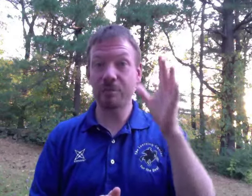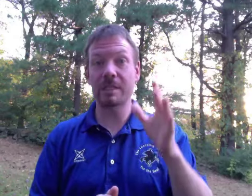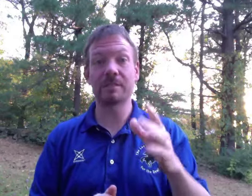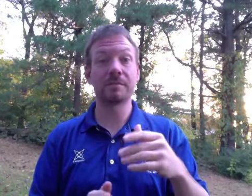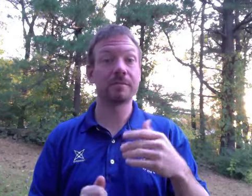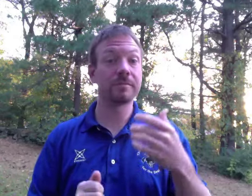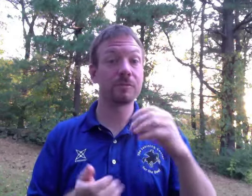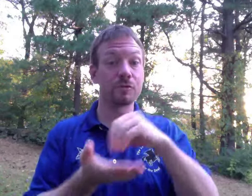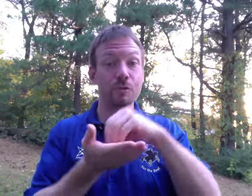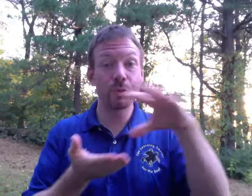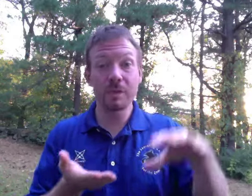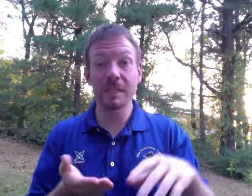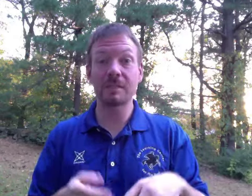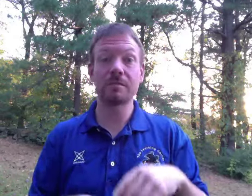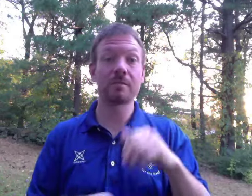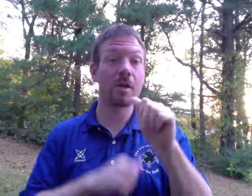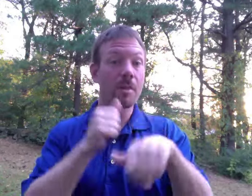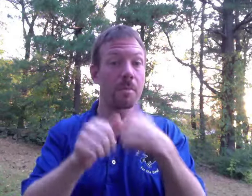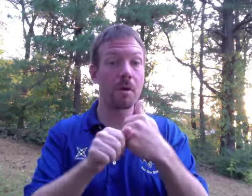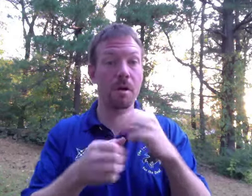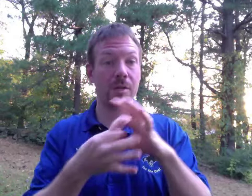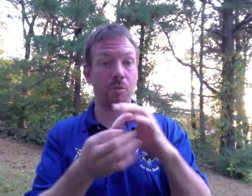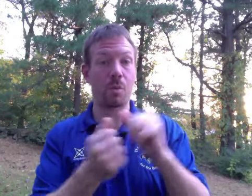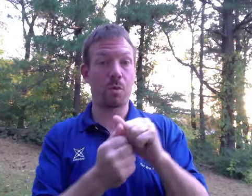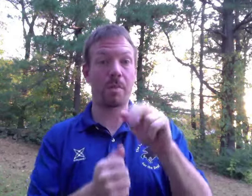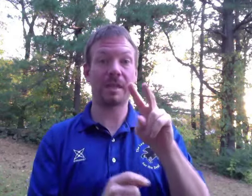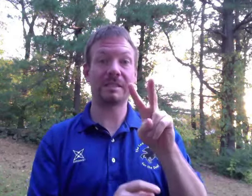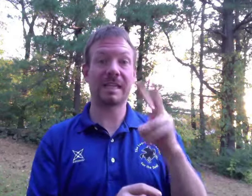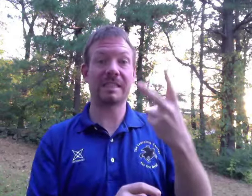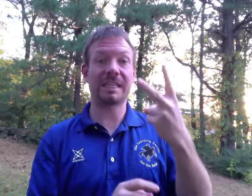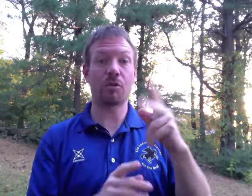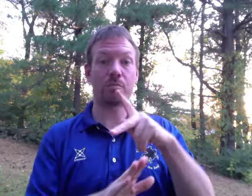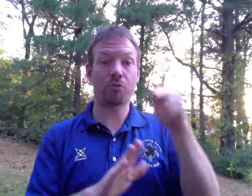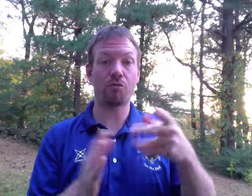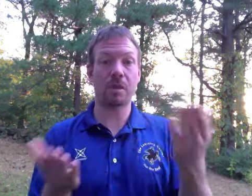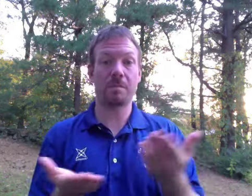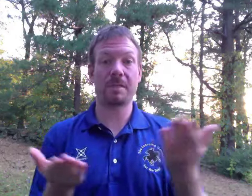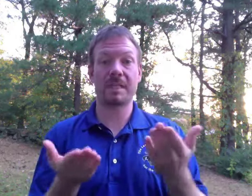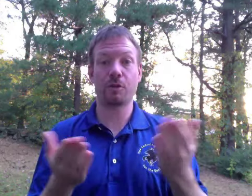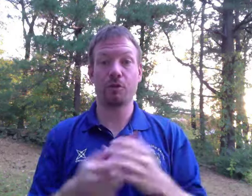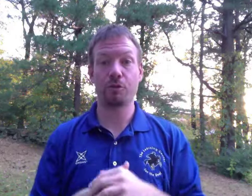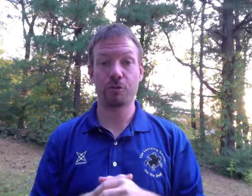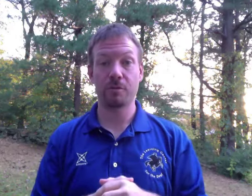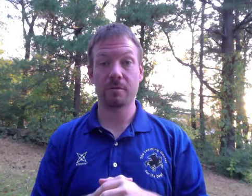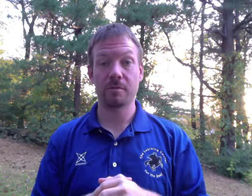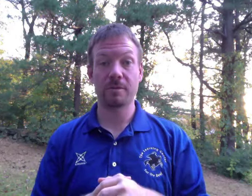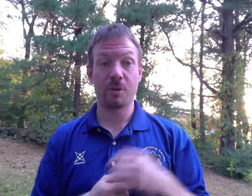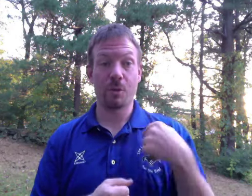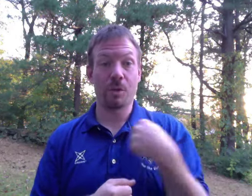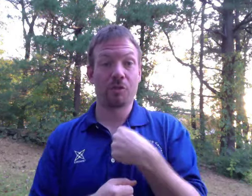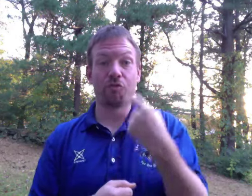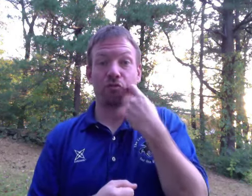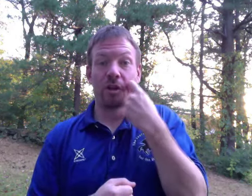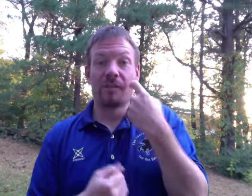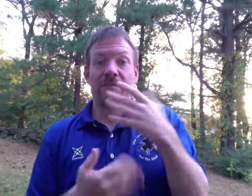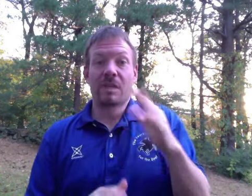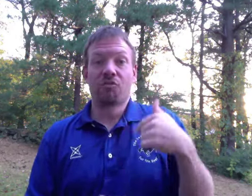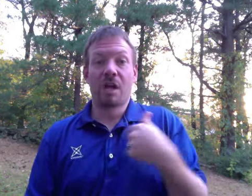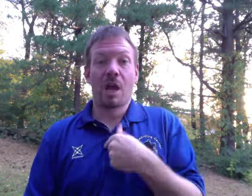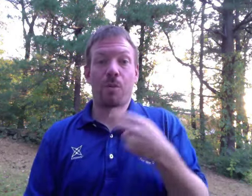parents, students, alumni, about what's been happening at the secondary program here at Learning Center for the